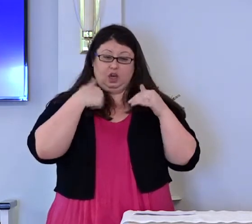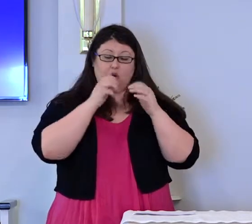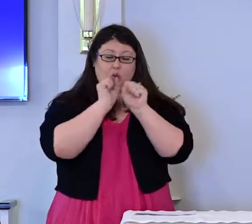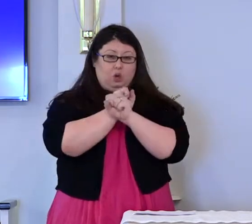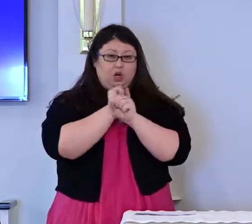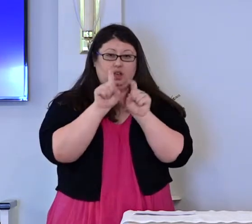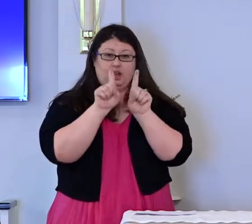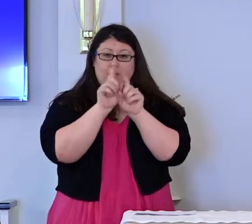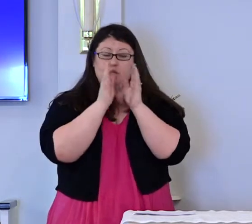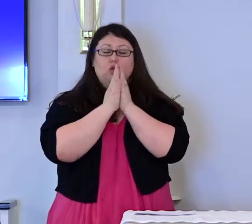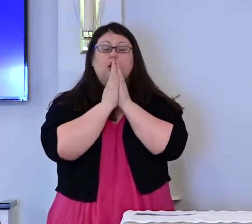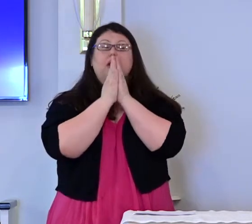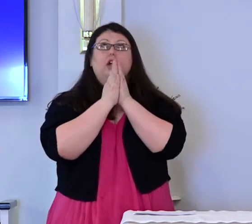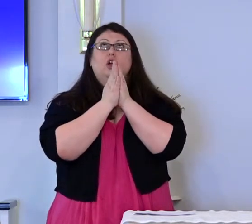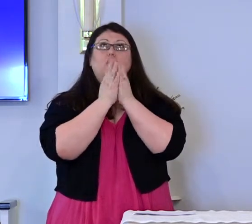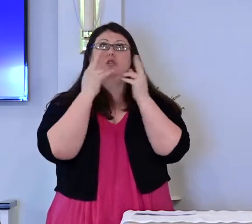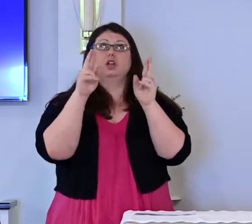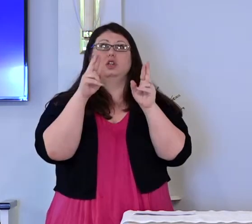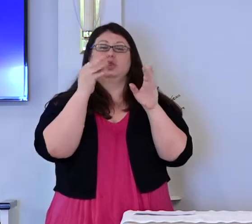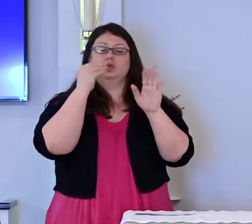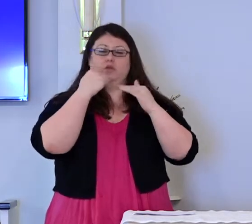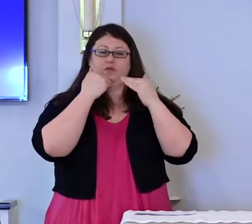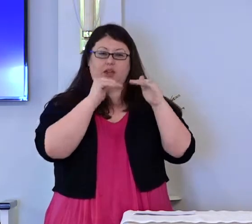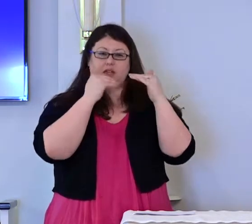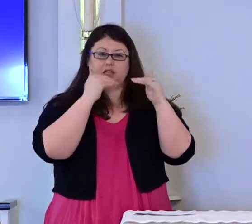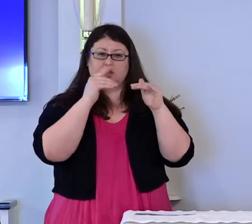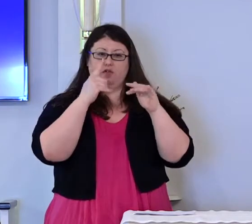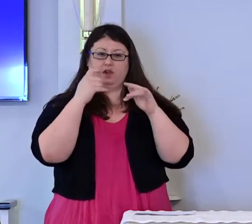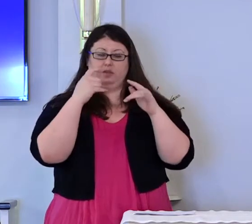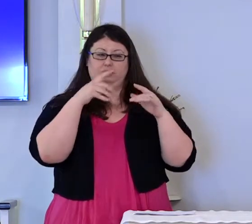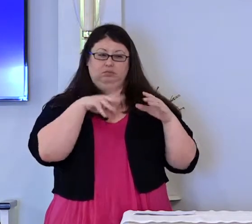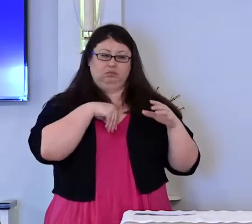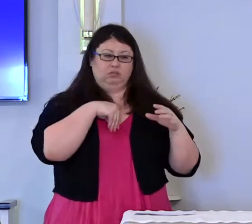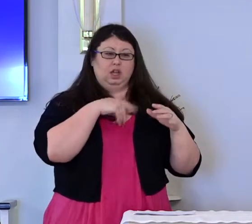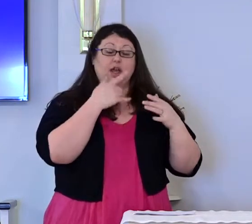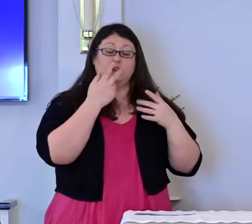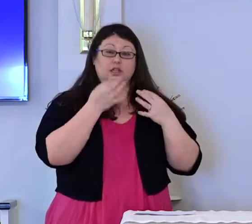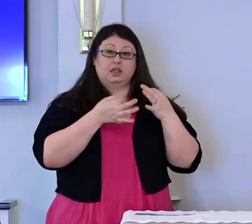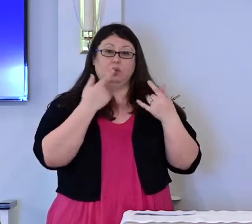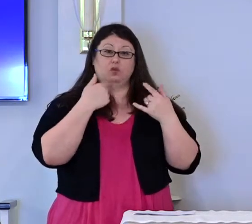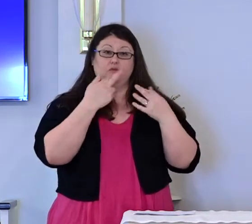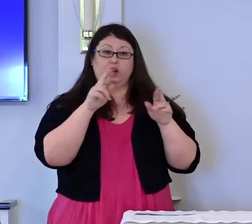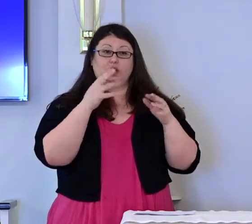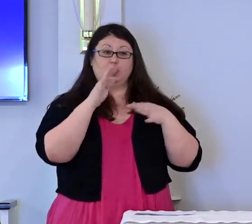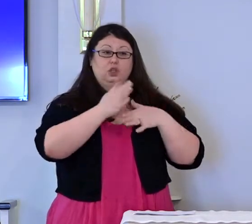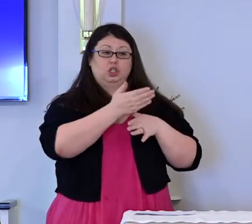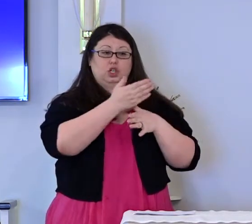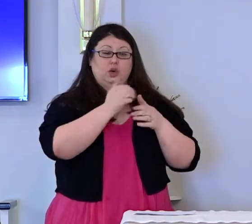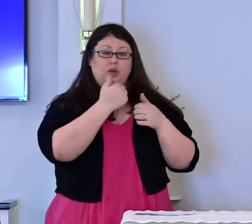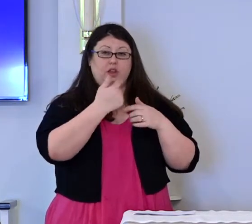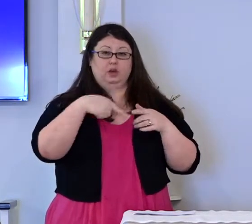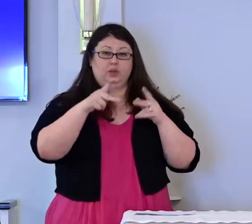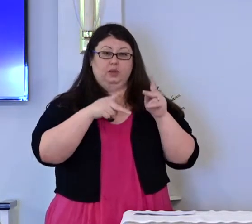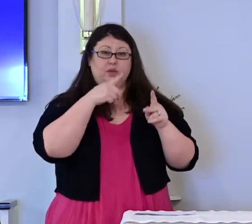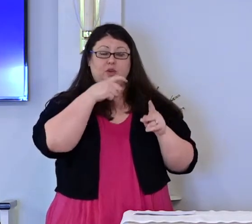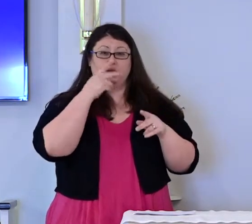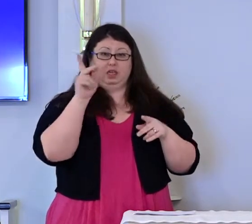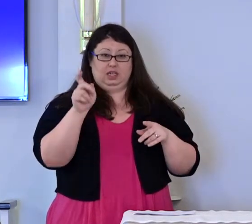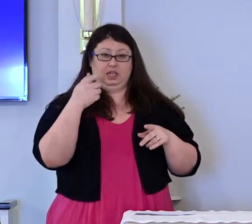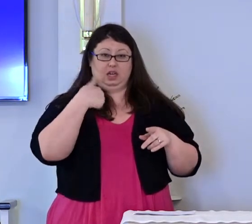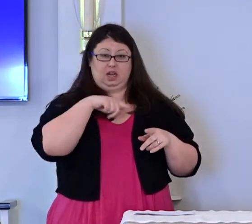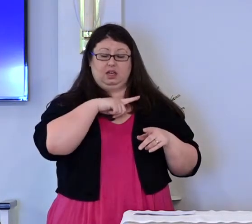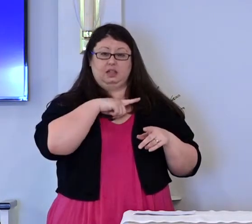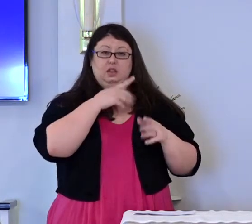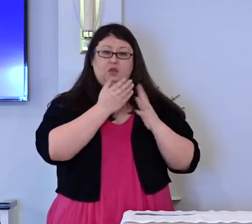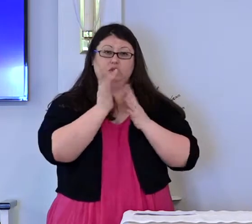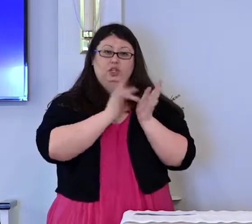ready to fast from complacency, and ready to share with those in need through Jesus Christ our Savior